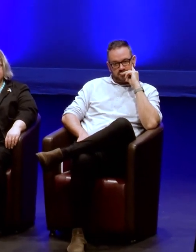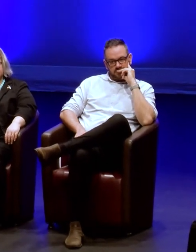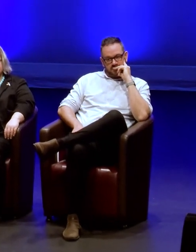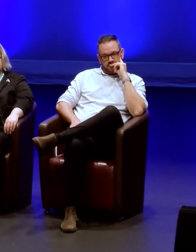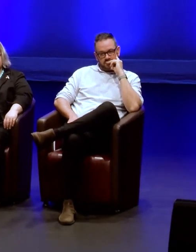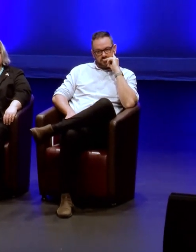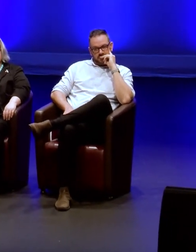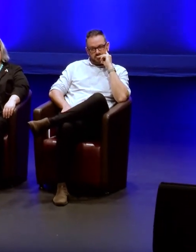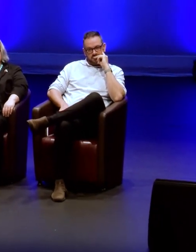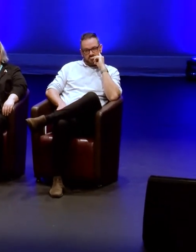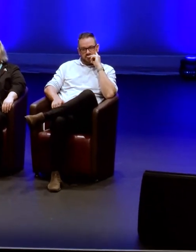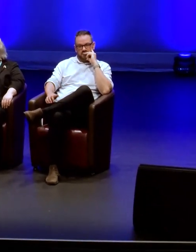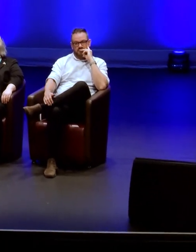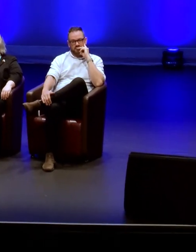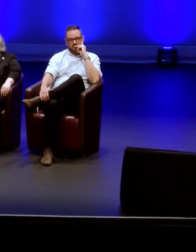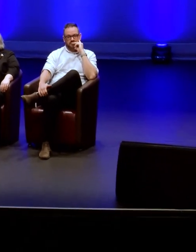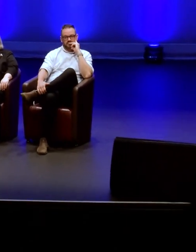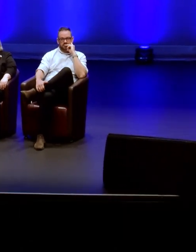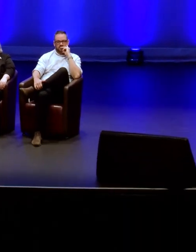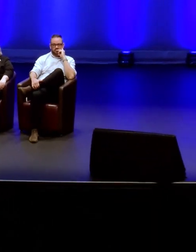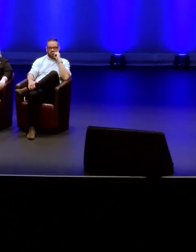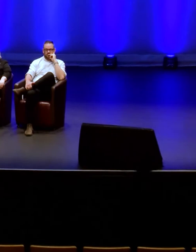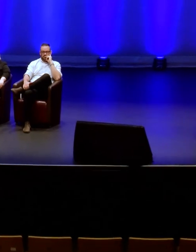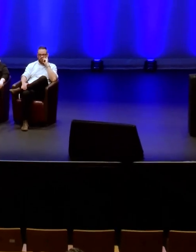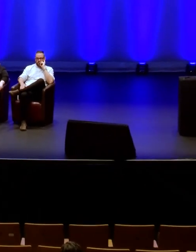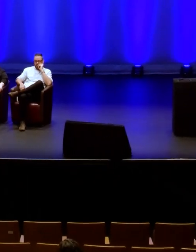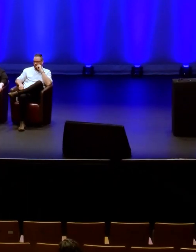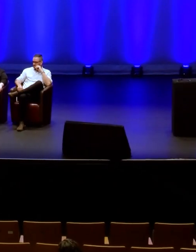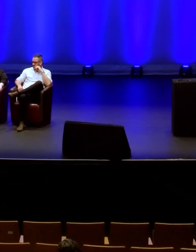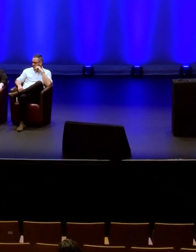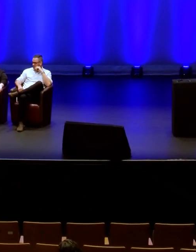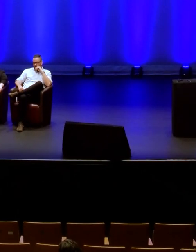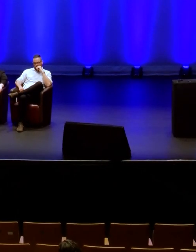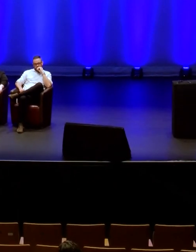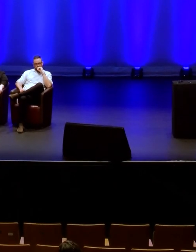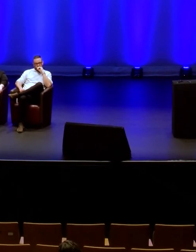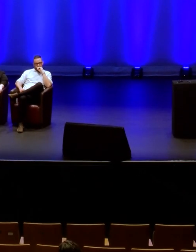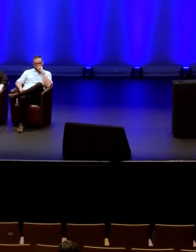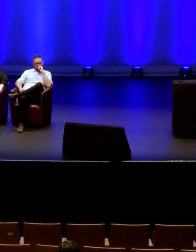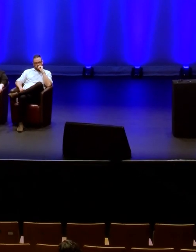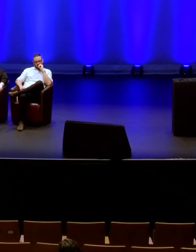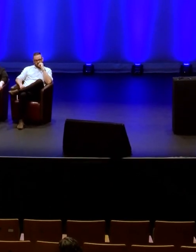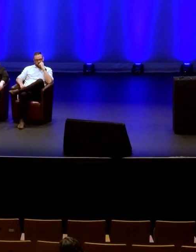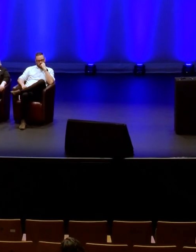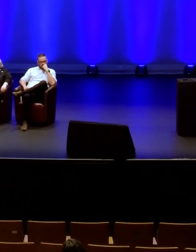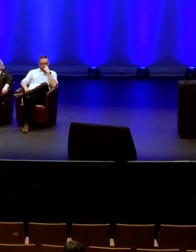Lisa, you put up that typology of, of different community, um, archives. And, and that got me thinking about,